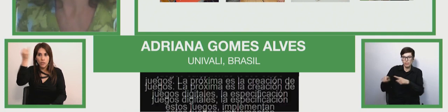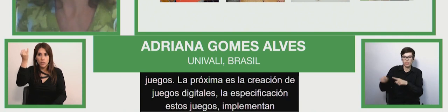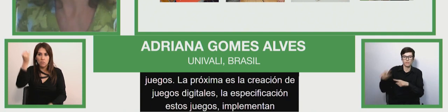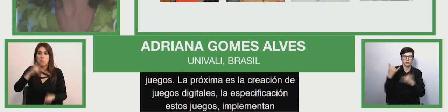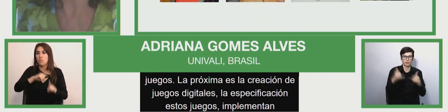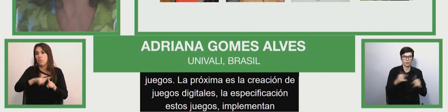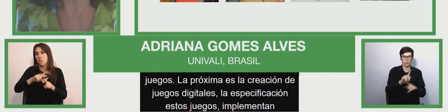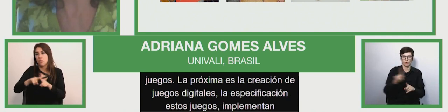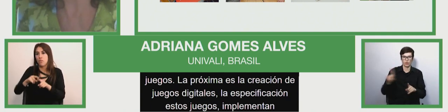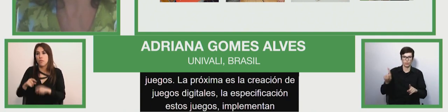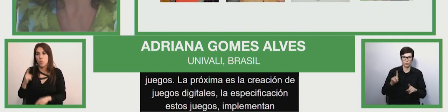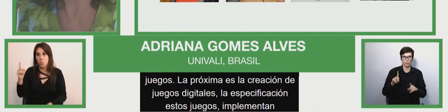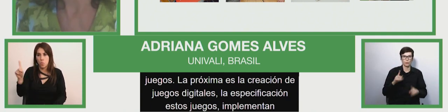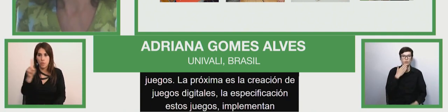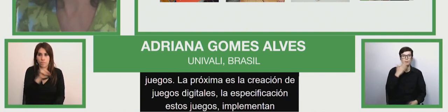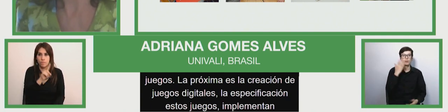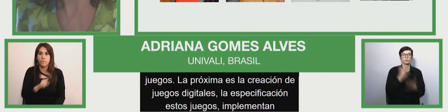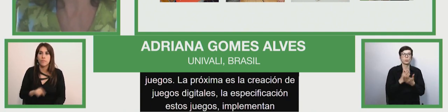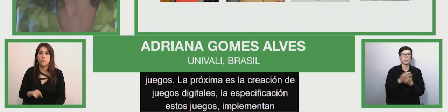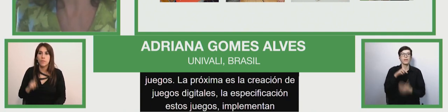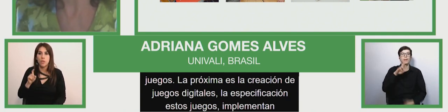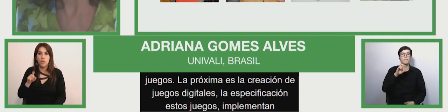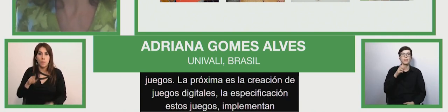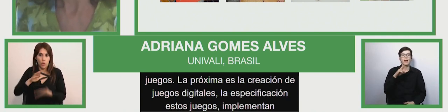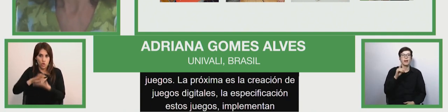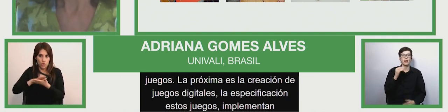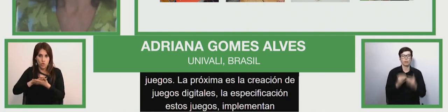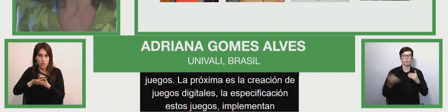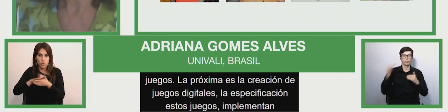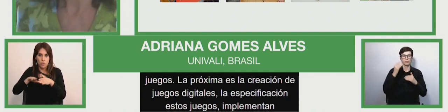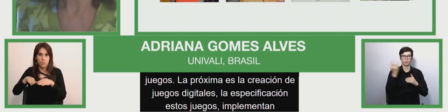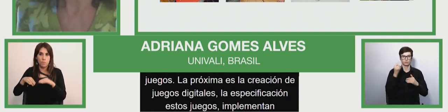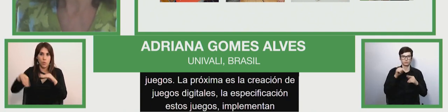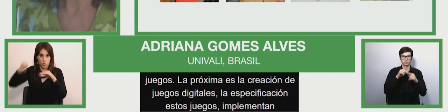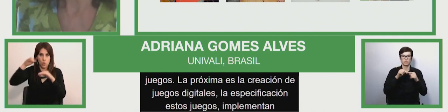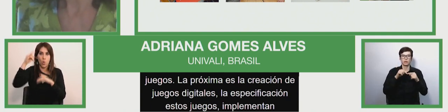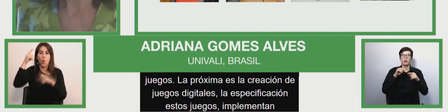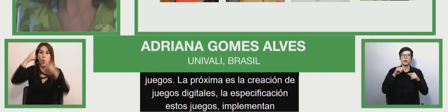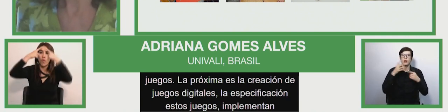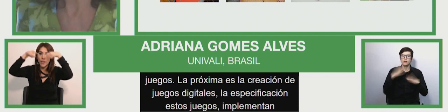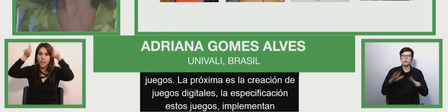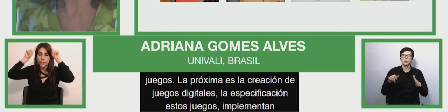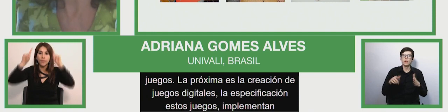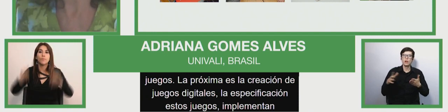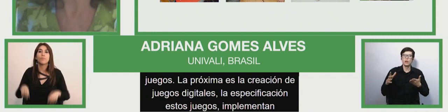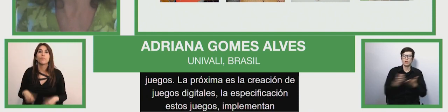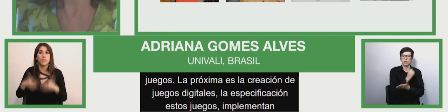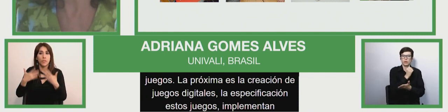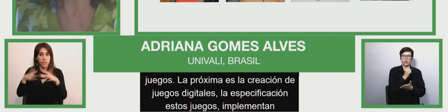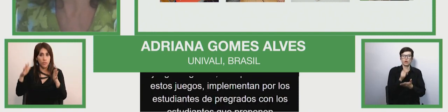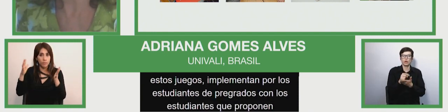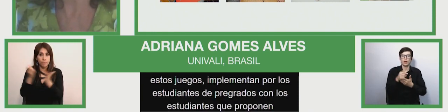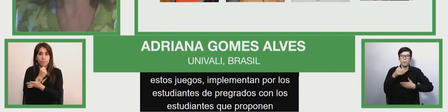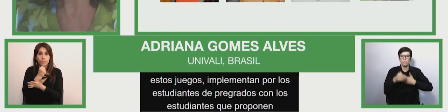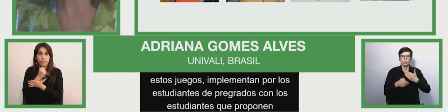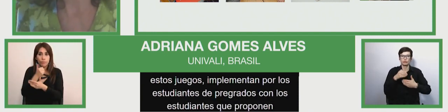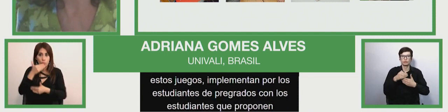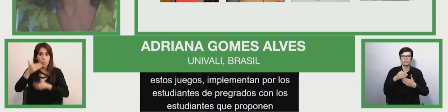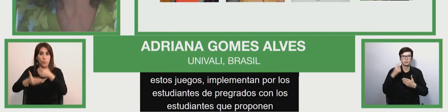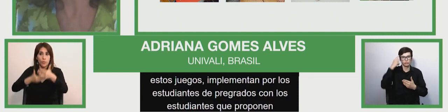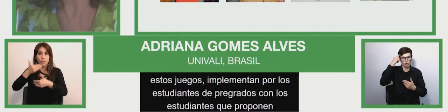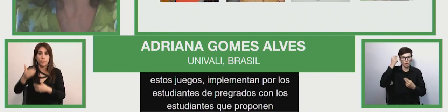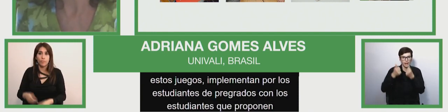specification of a digital game in the specification led by the undergraduate students with the participation